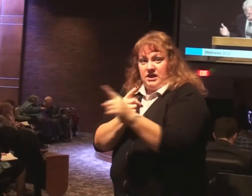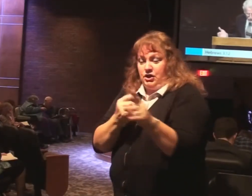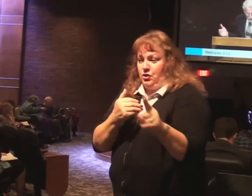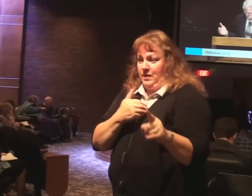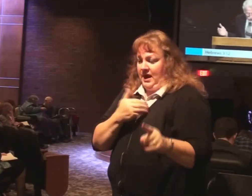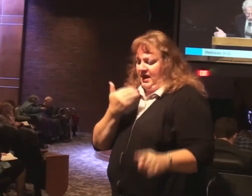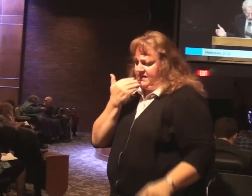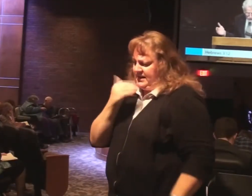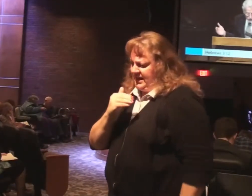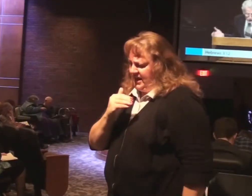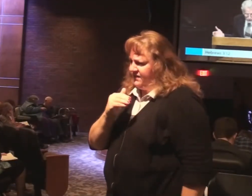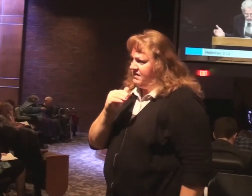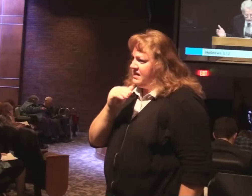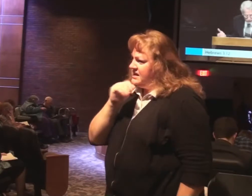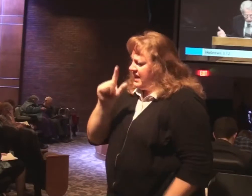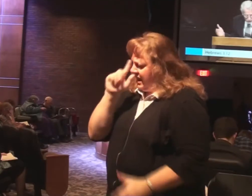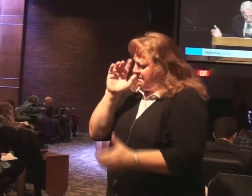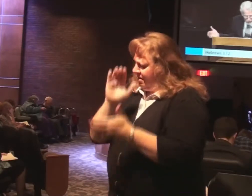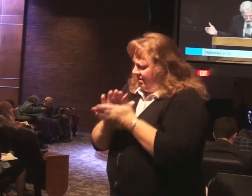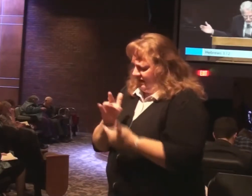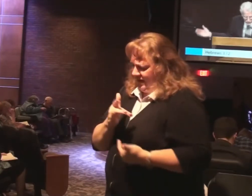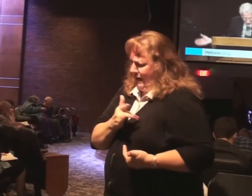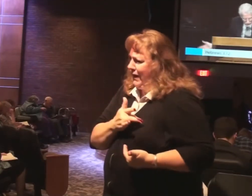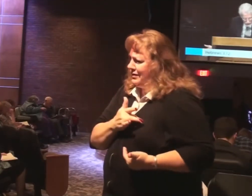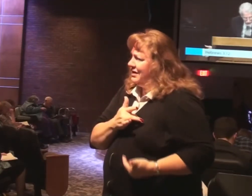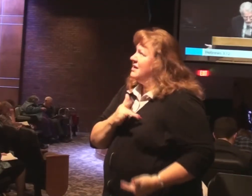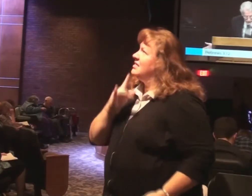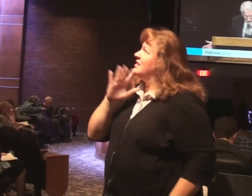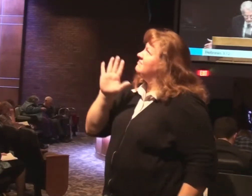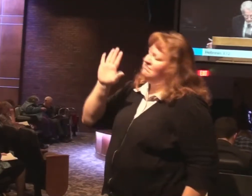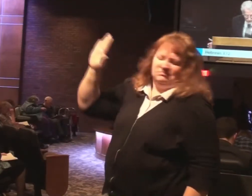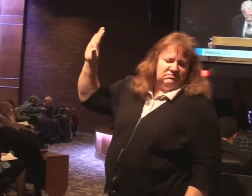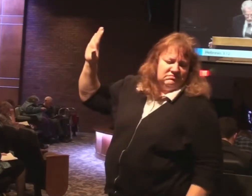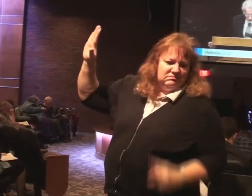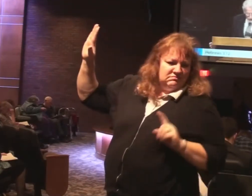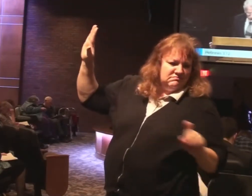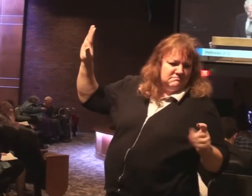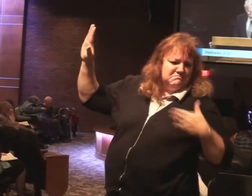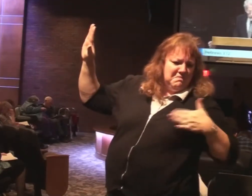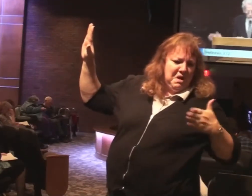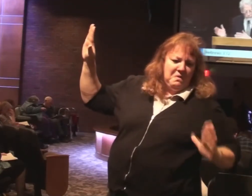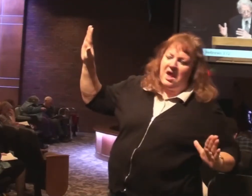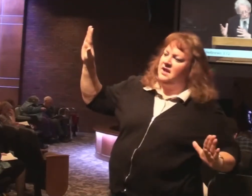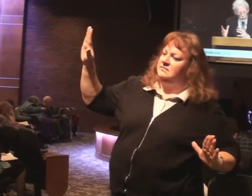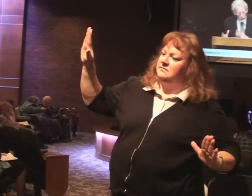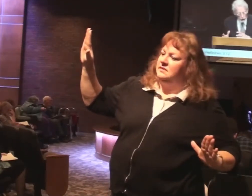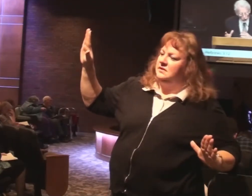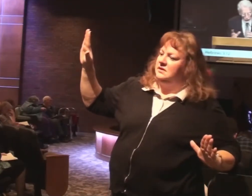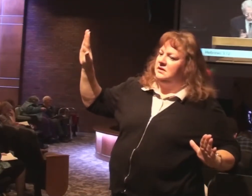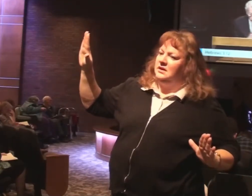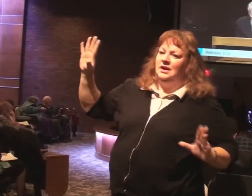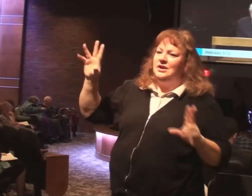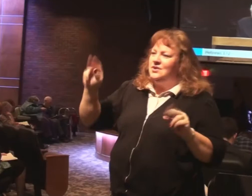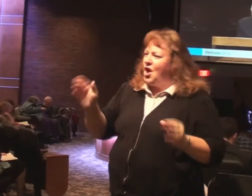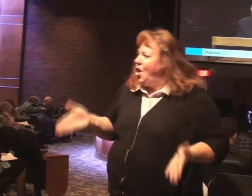unbelieving heart. That falls away from the living God. And we are responsible to encourage one another.